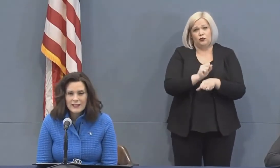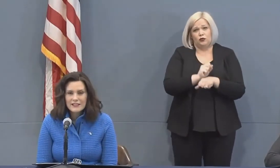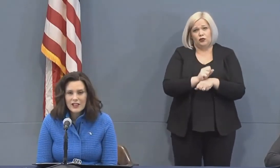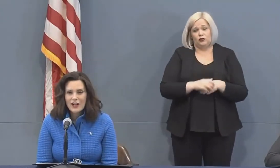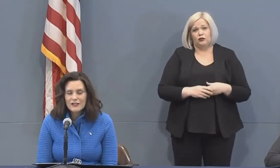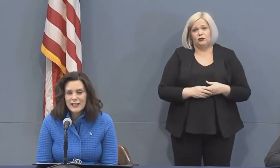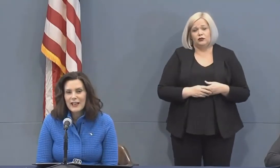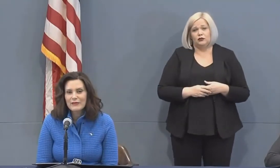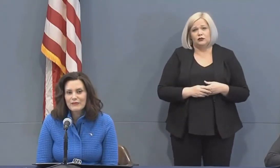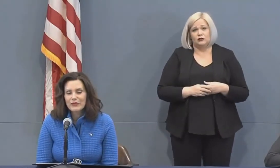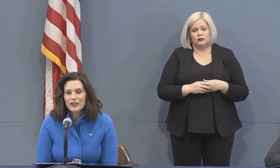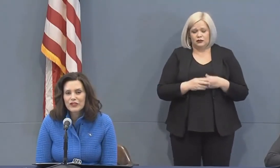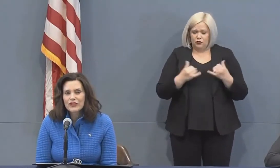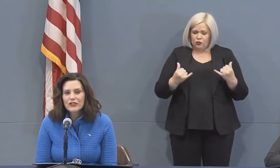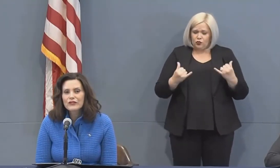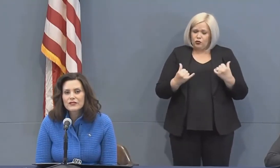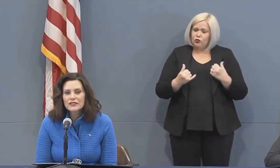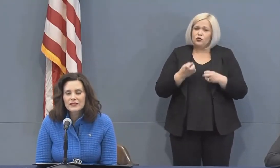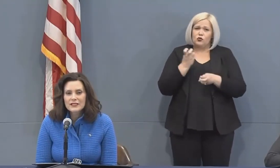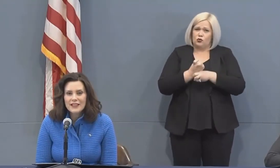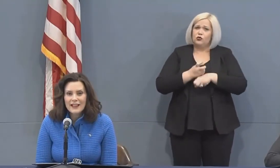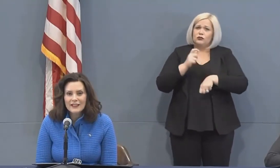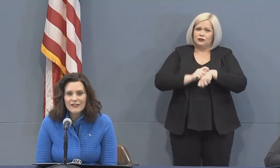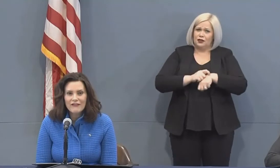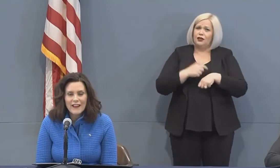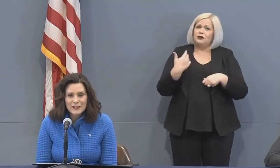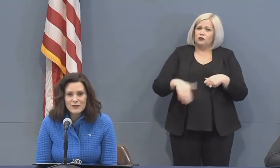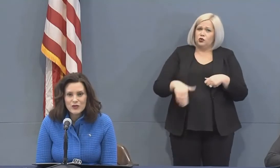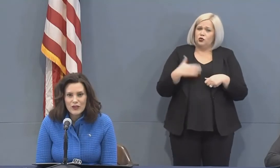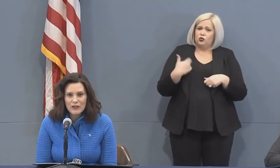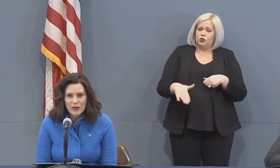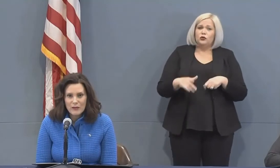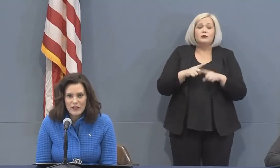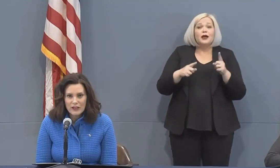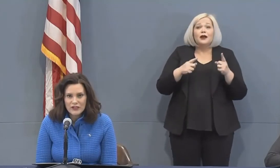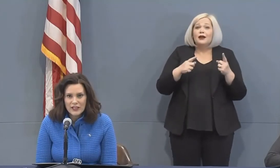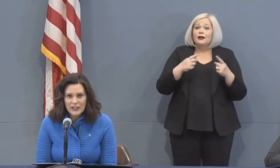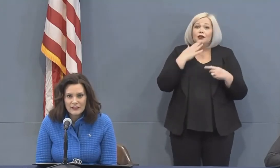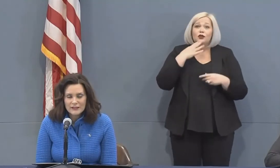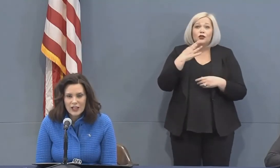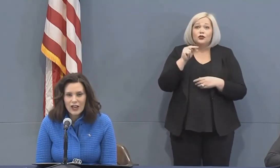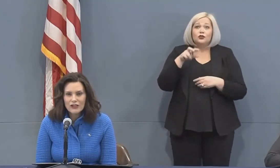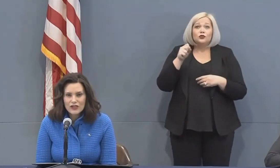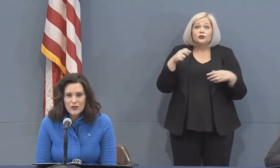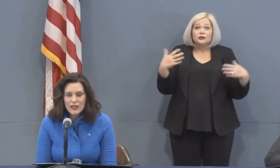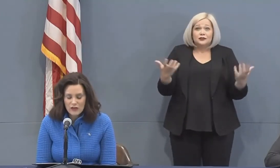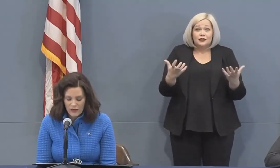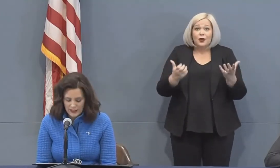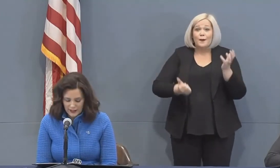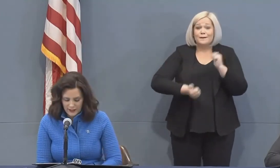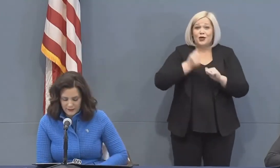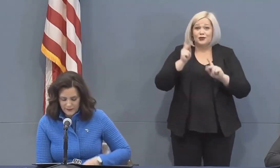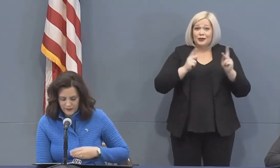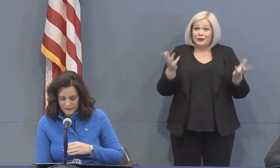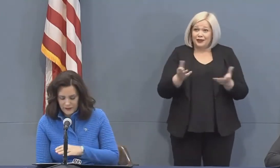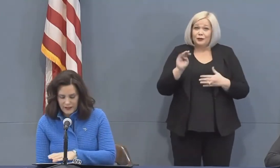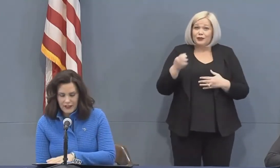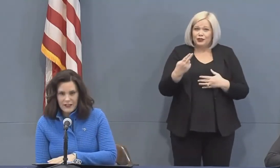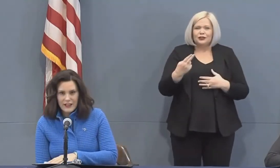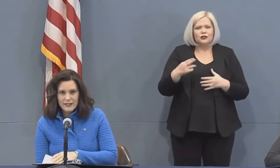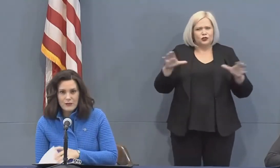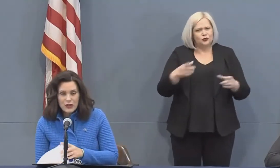This is a hard time, but the good news is that the vast majority of people in our state are doing the right thing,